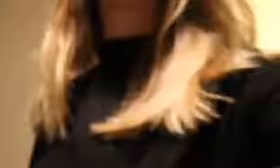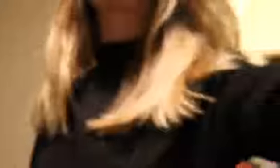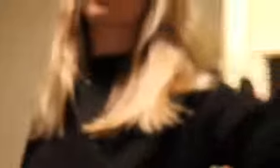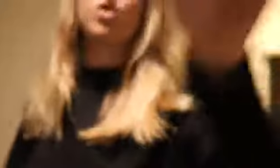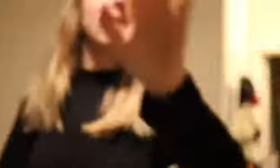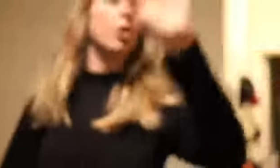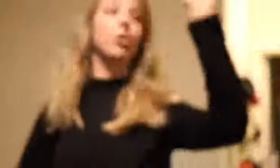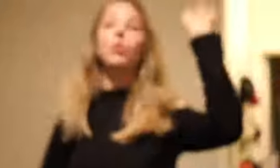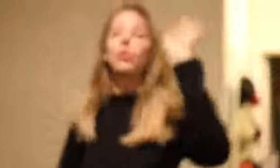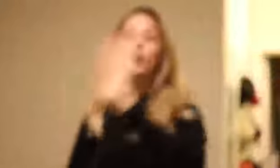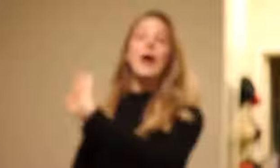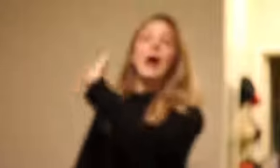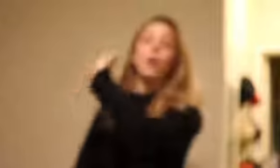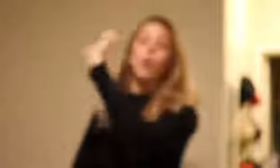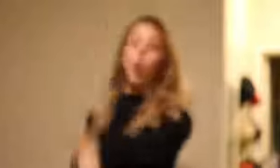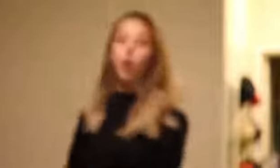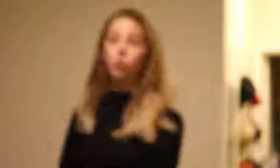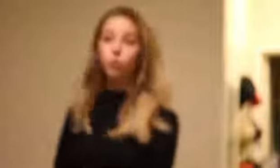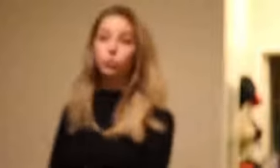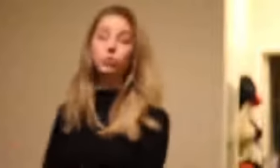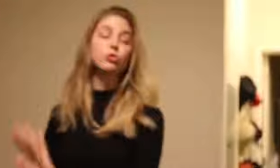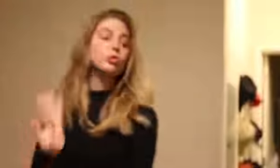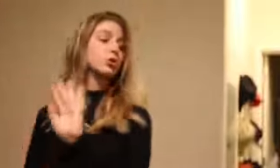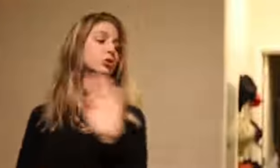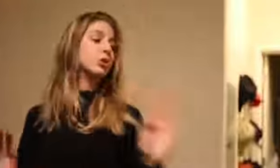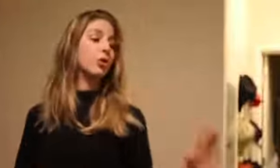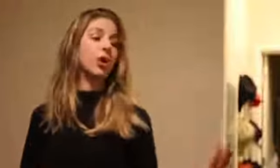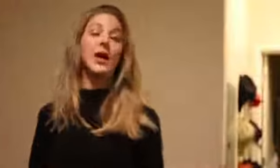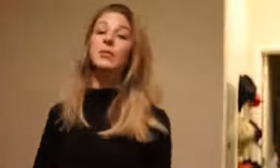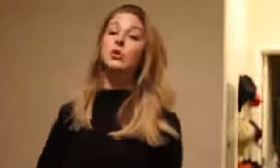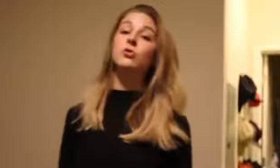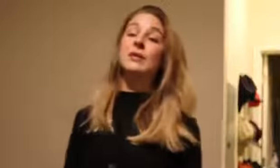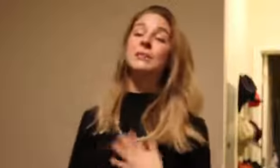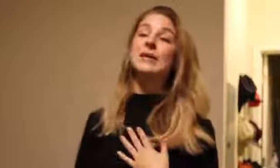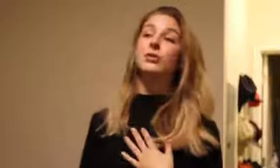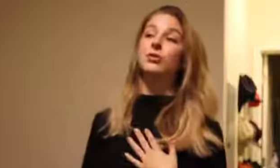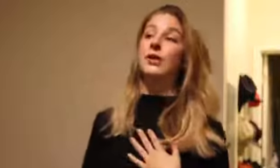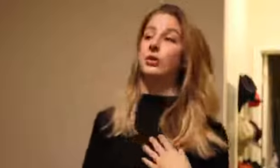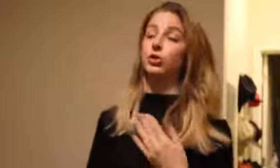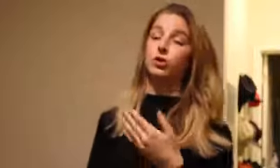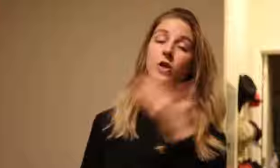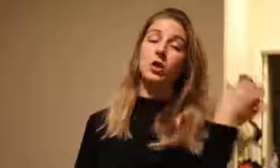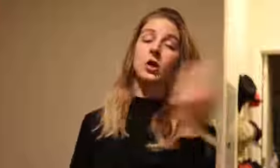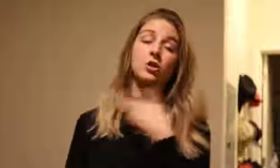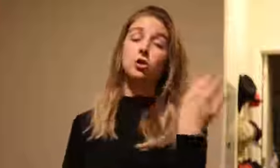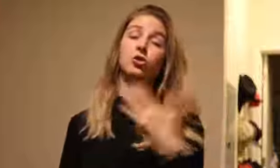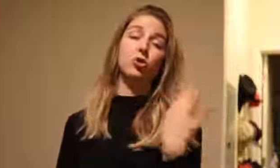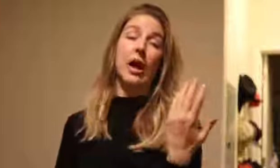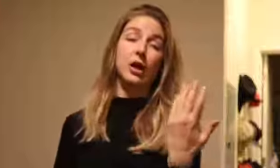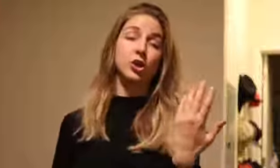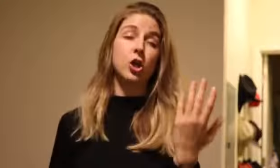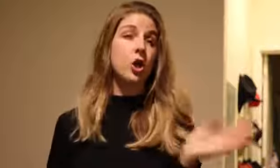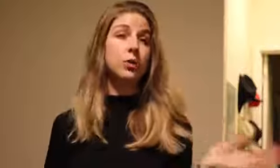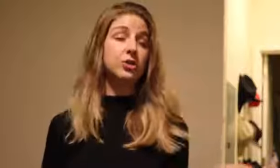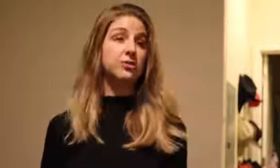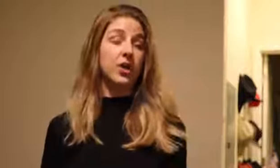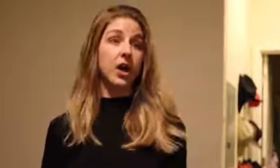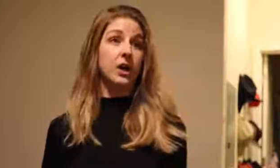girl how are you you look so good I mean you make me look like just just trash which is fine